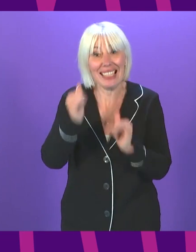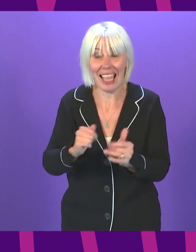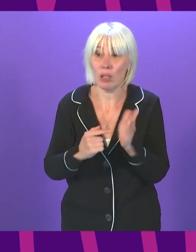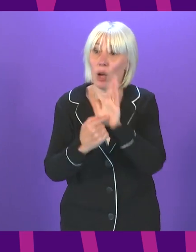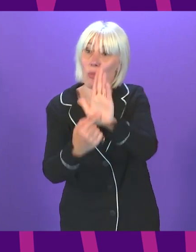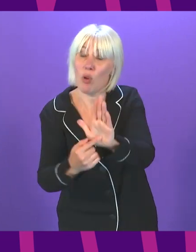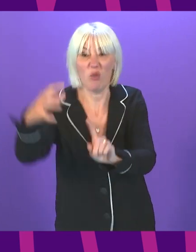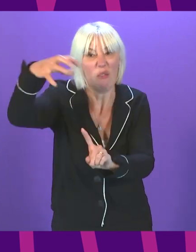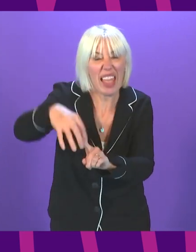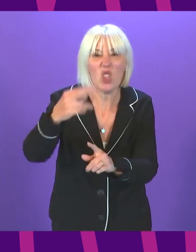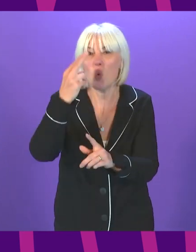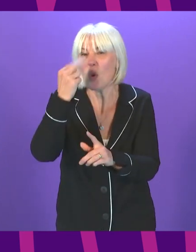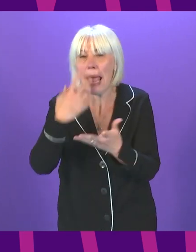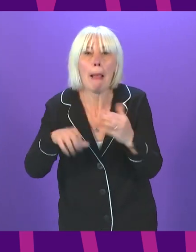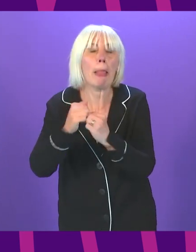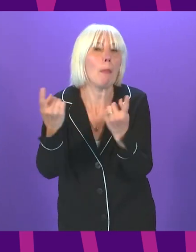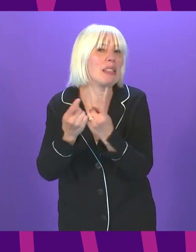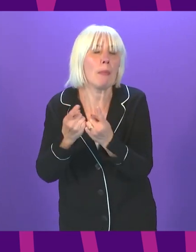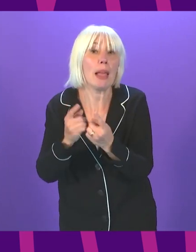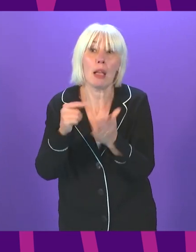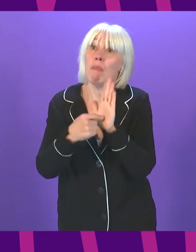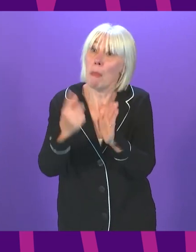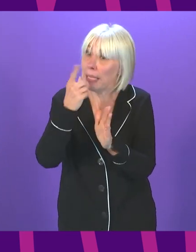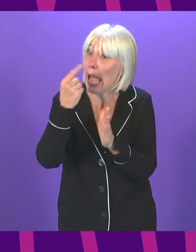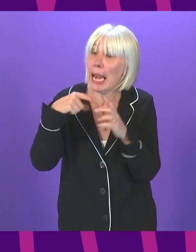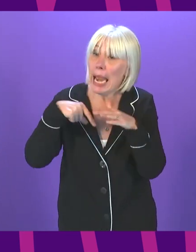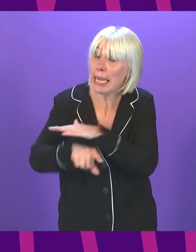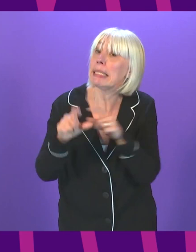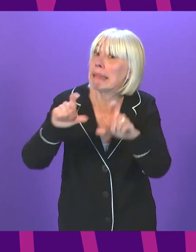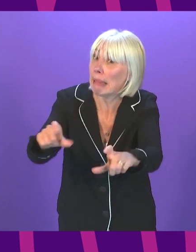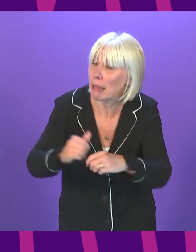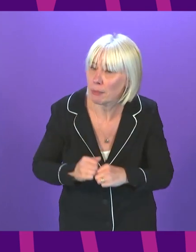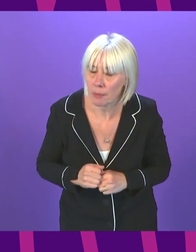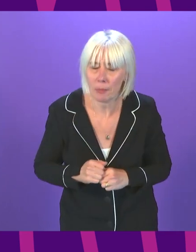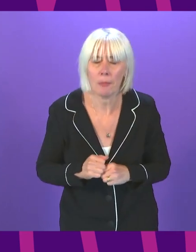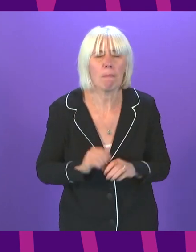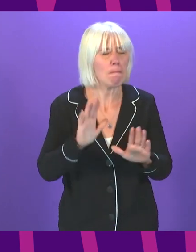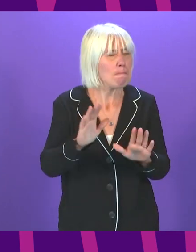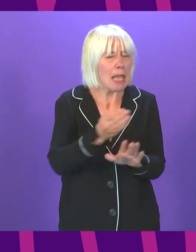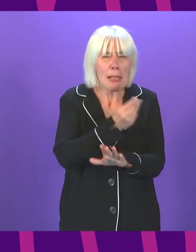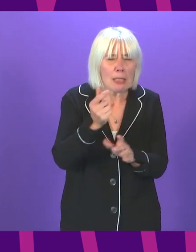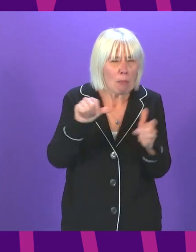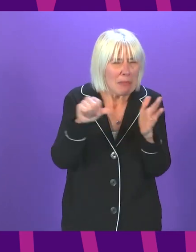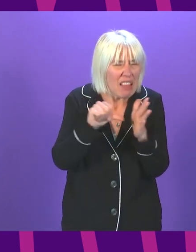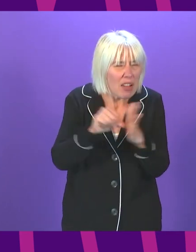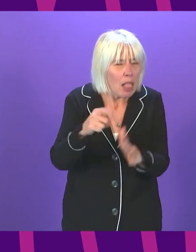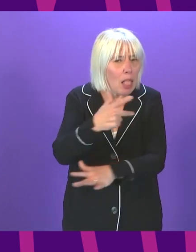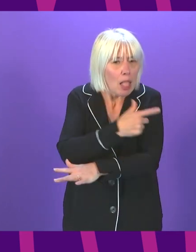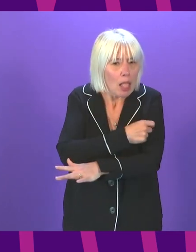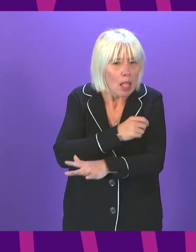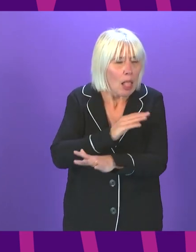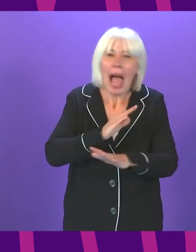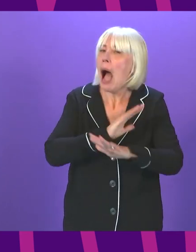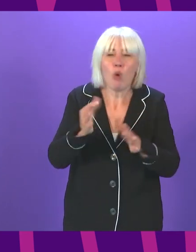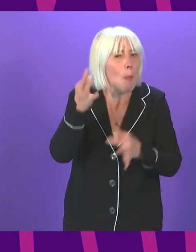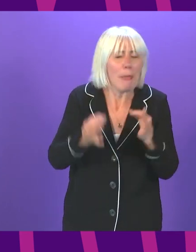point directly in a moment. But on the point about there are some people finding it difficult to get vaccinated. I mean this point generally, I'm not trying